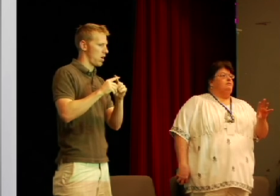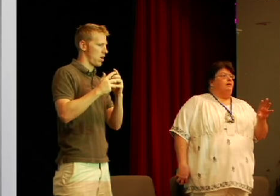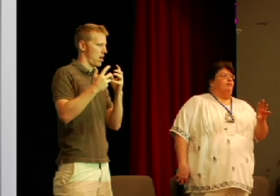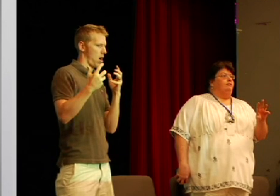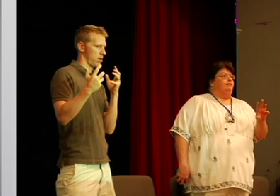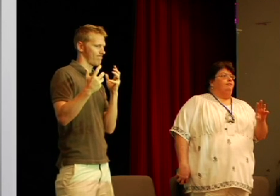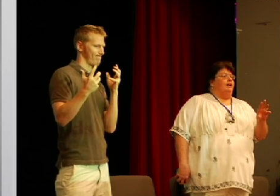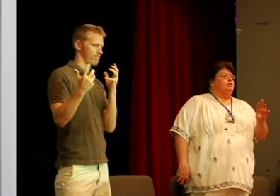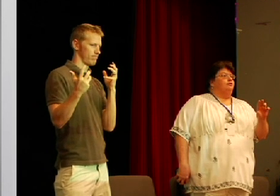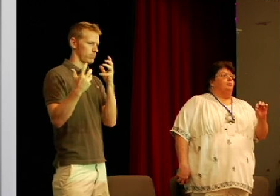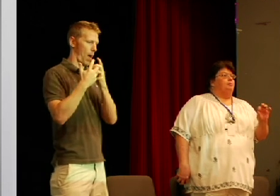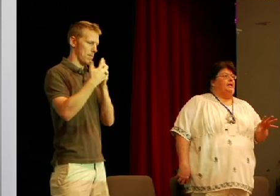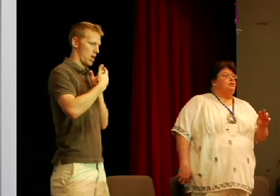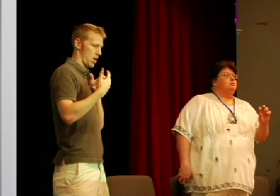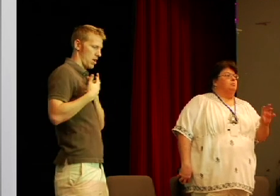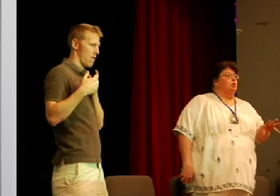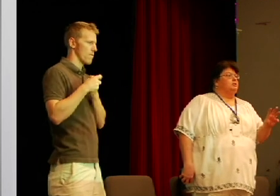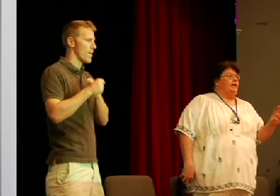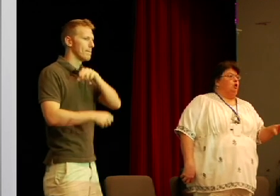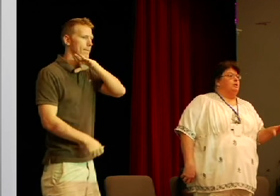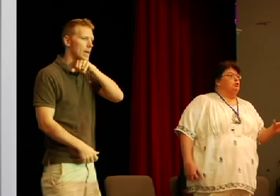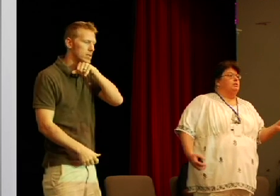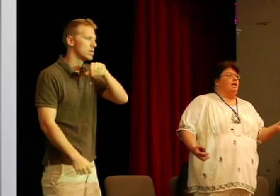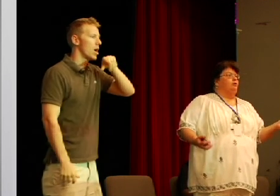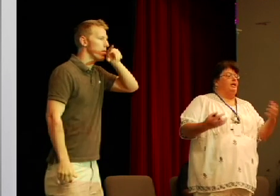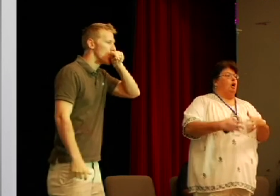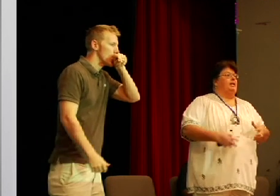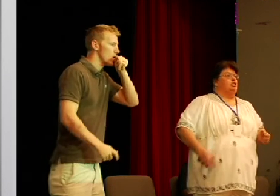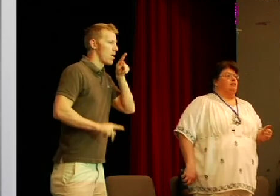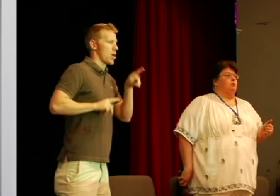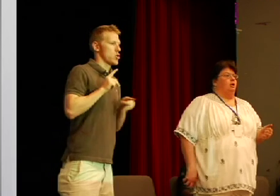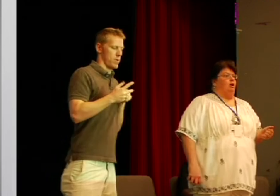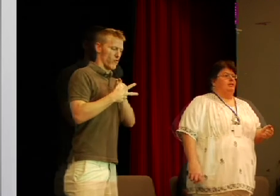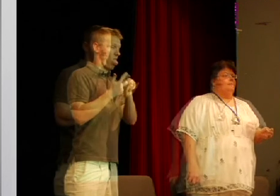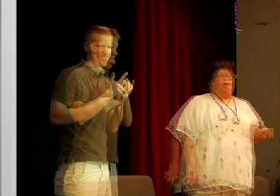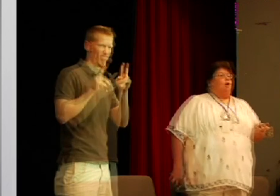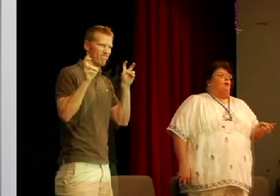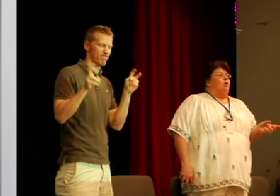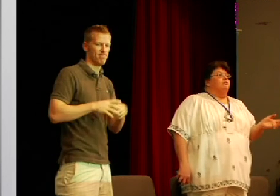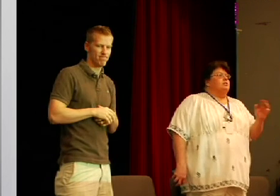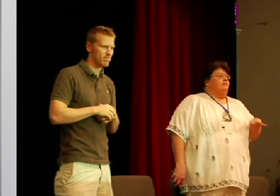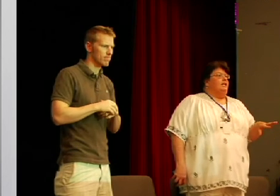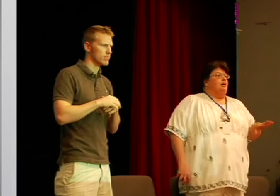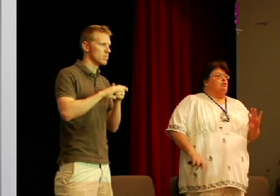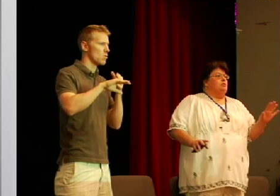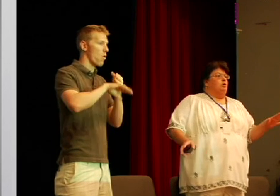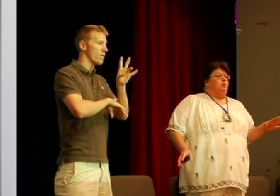virus from pigs birds and humans so it's kind of a recombination if you want to call it that over 70 countries worldwide